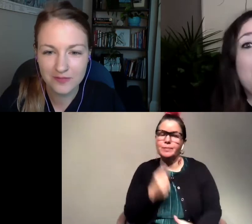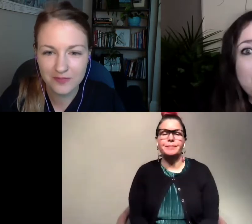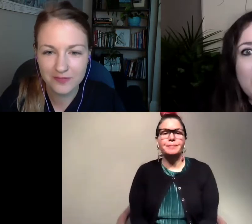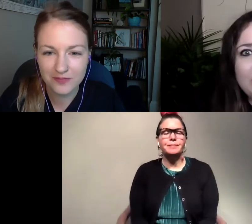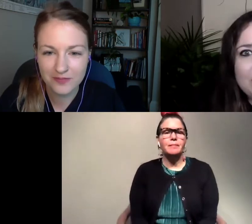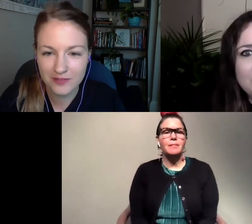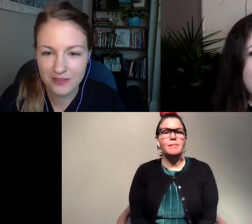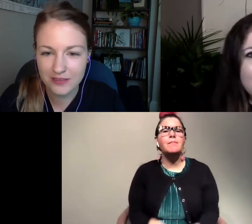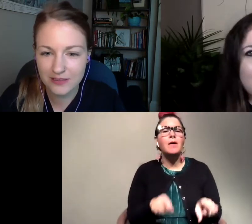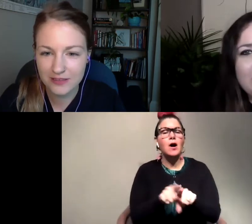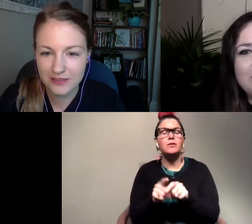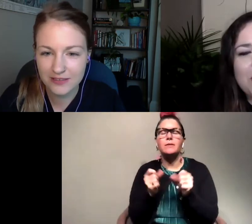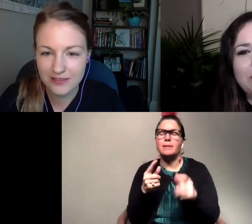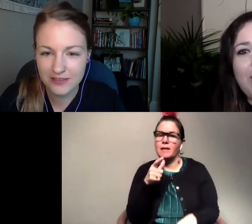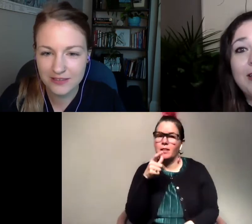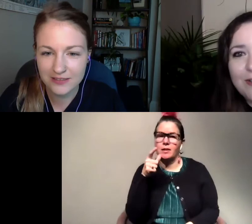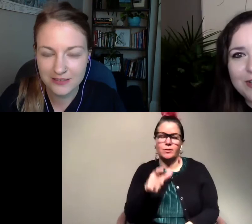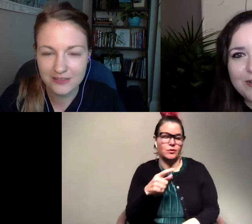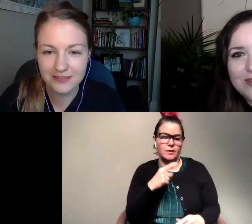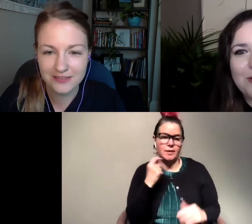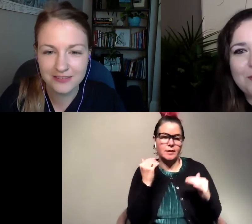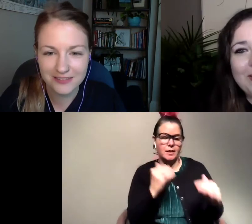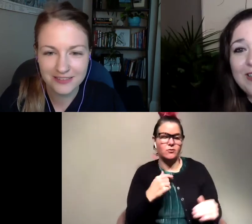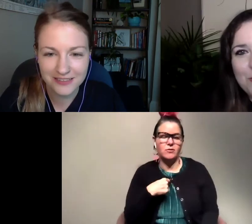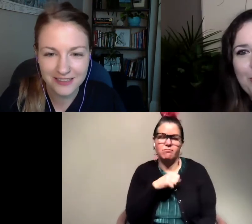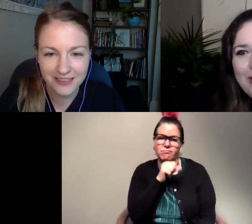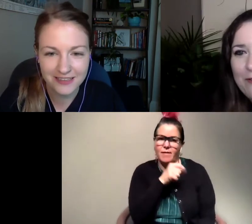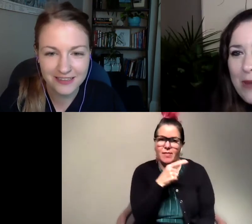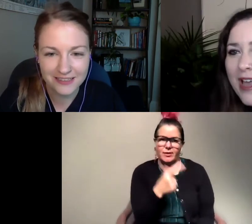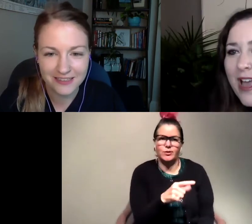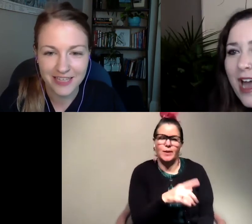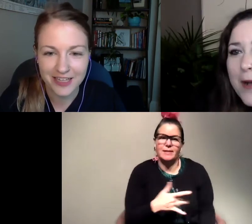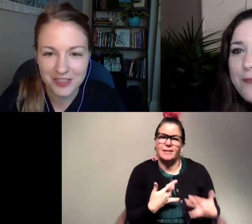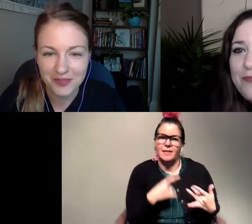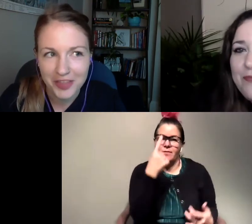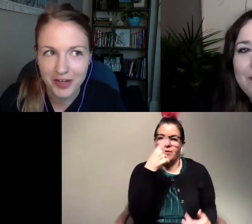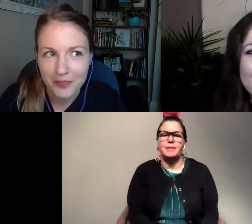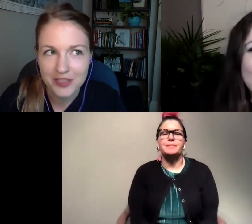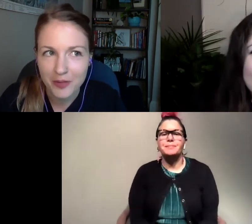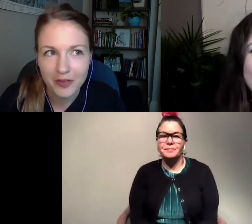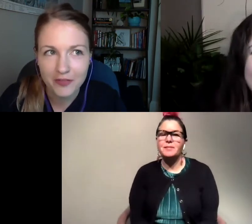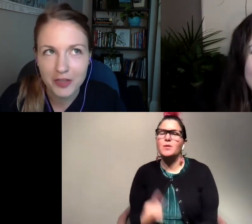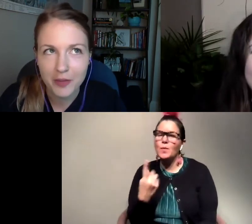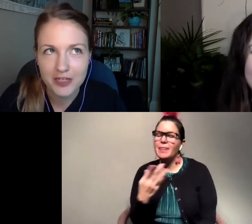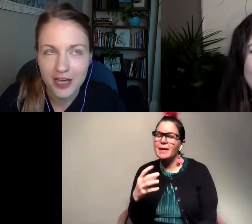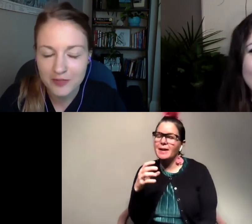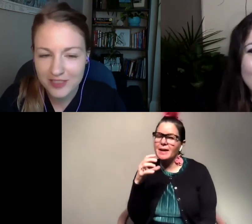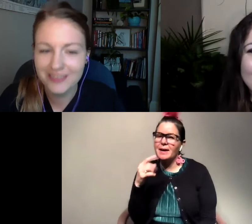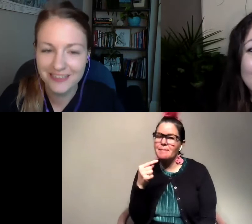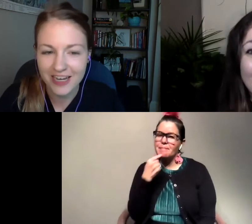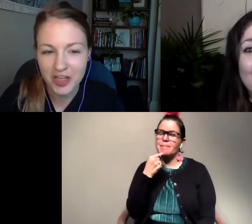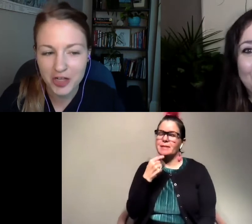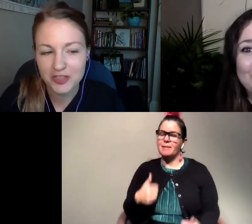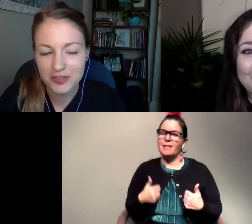There's also a lot of lizards in the desert and so I love lizards so that's super exciting for me. Yeah that's one thing that I miss about living in the Maritimes.